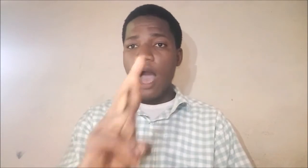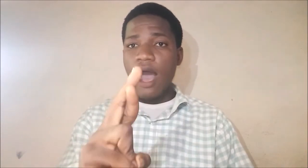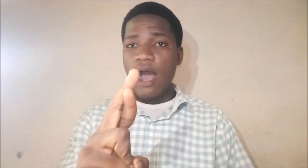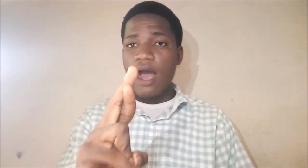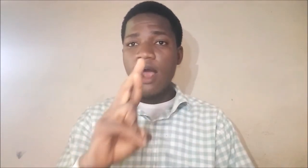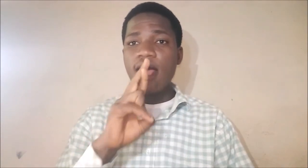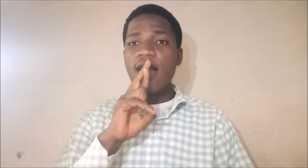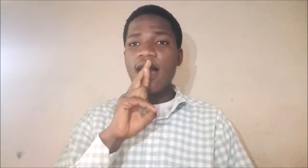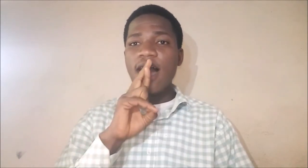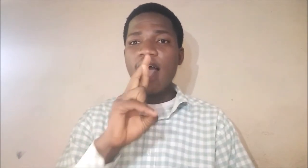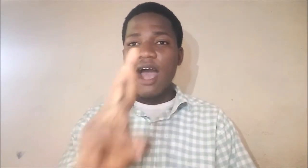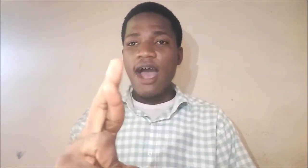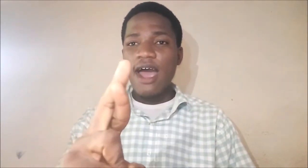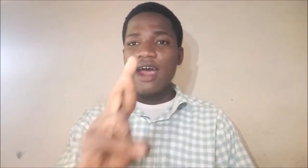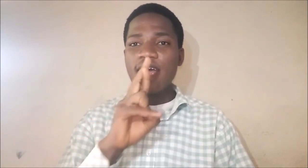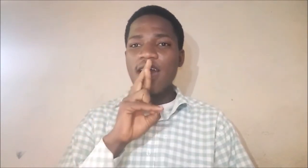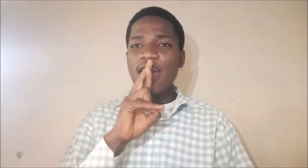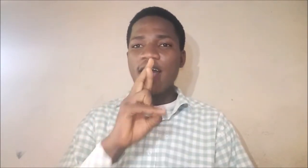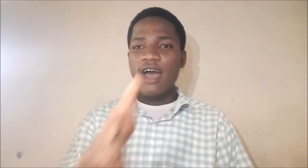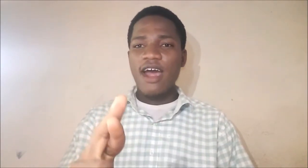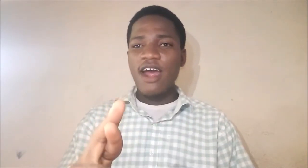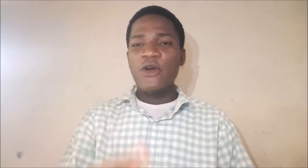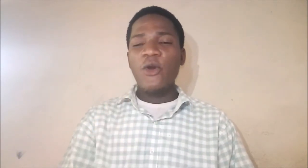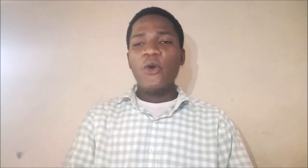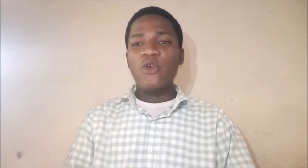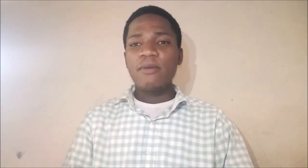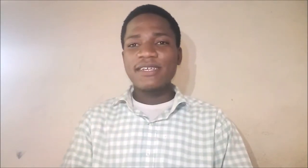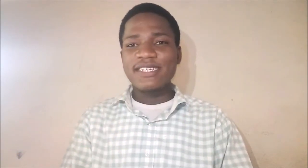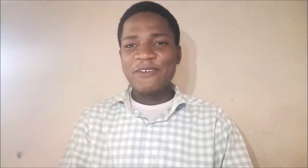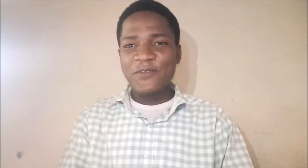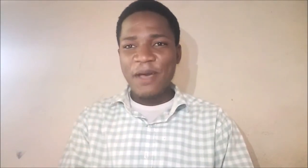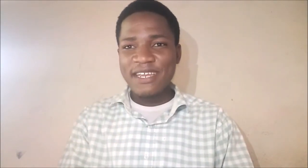are, are, are. Who remember the sign for family?